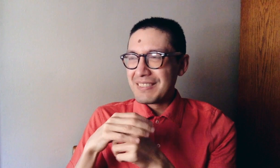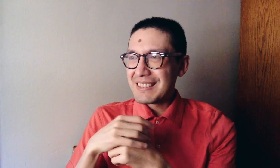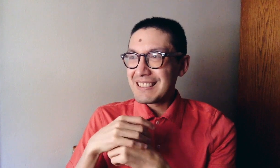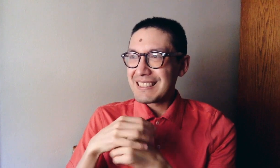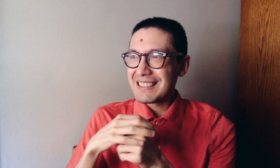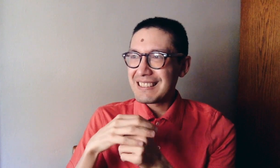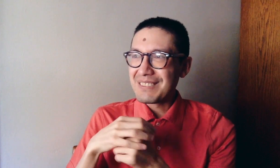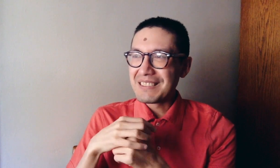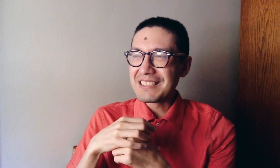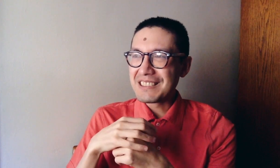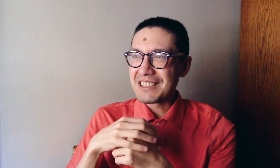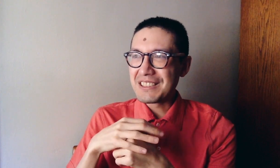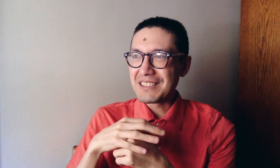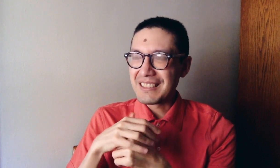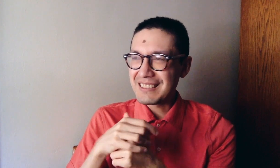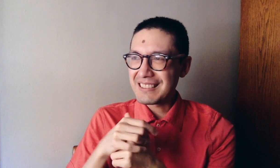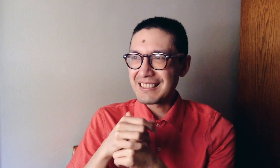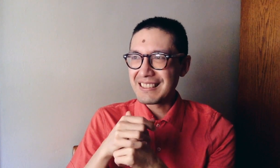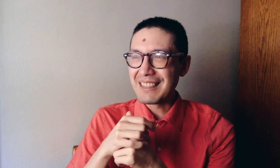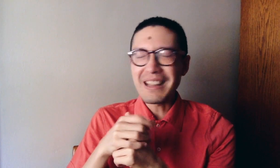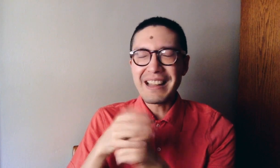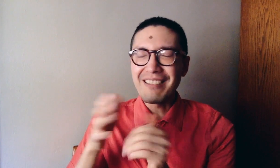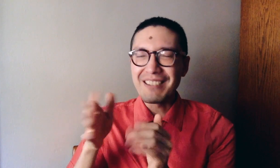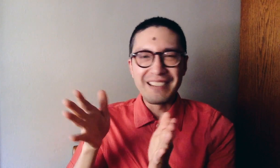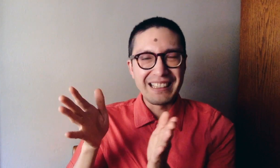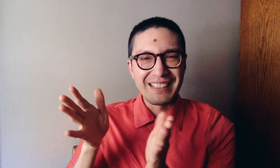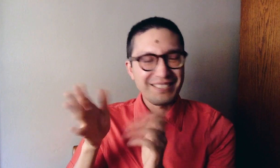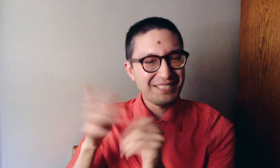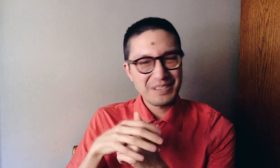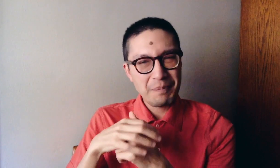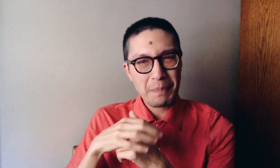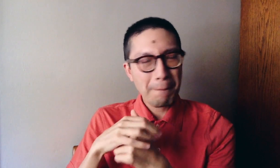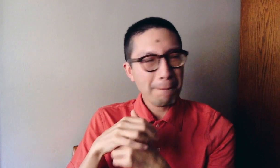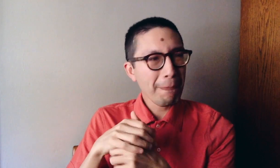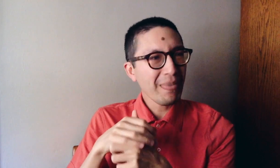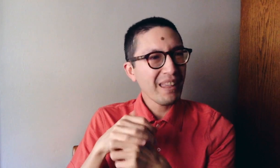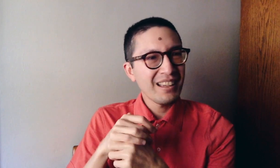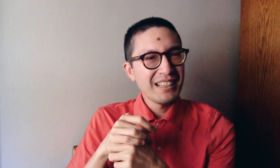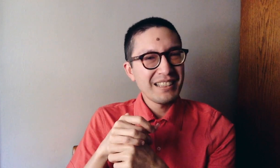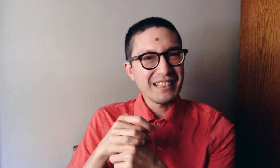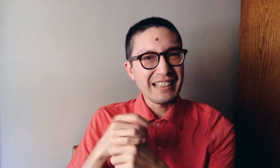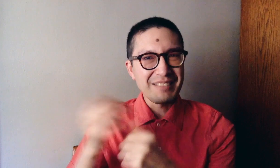I'm a little too, I'm not outgoing enough to like,